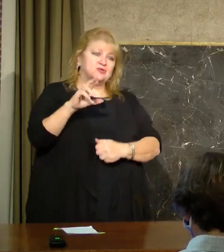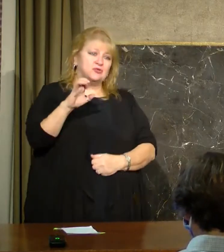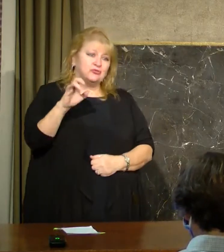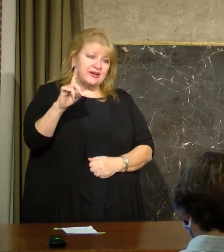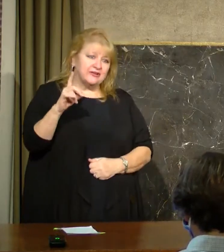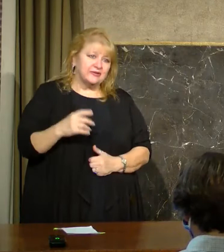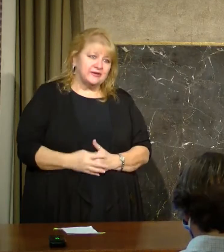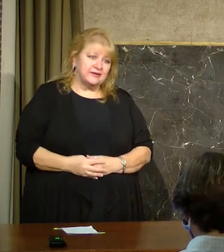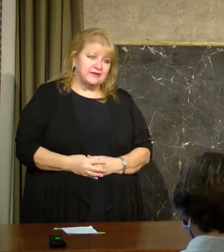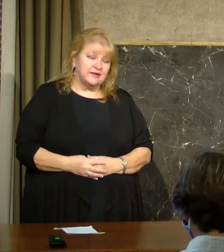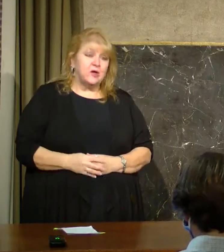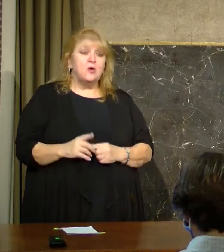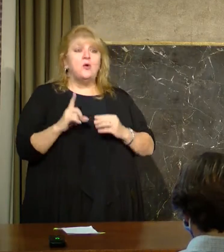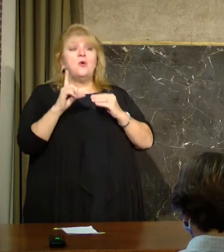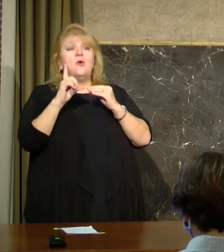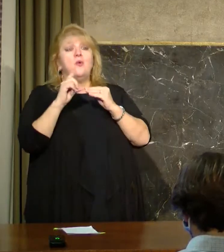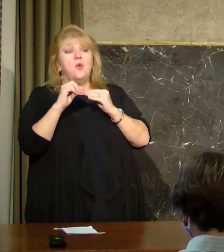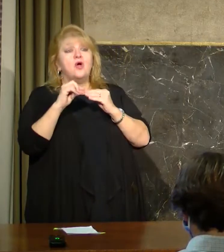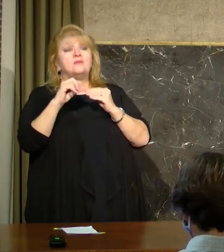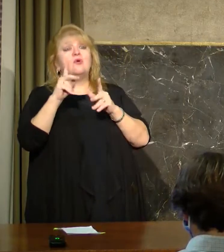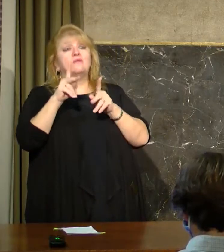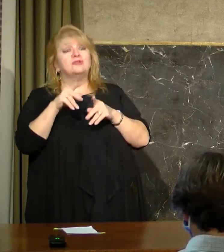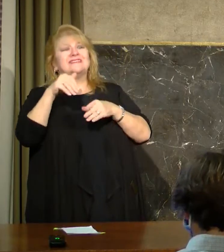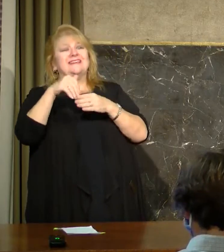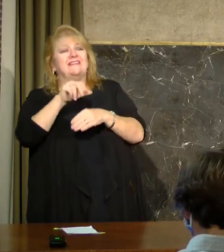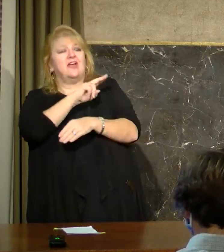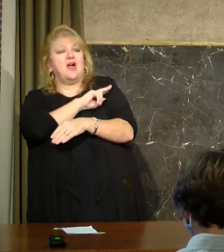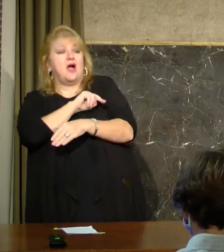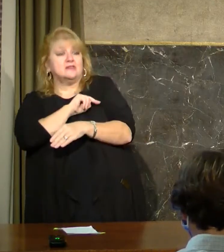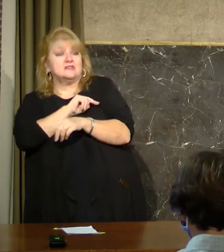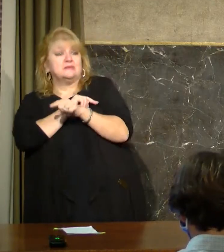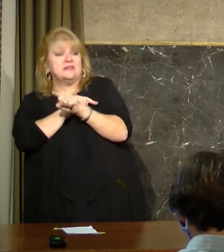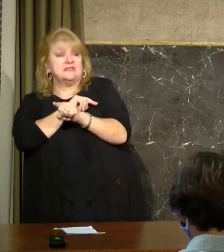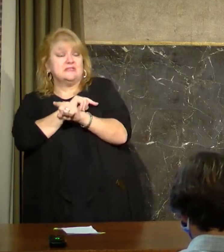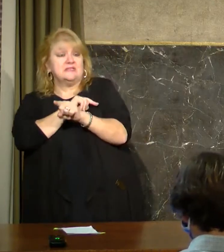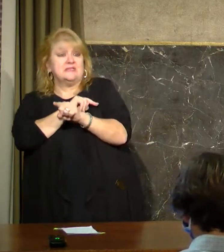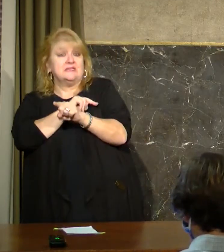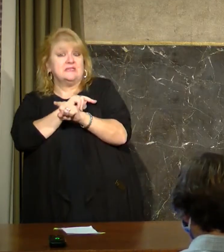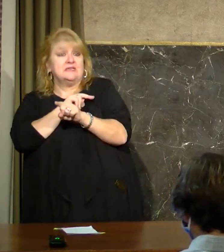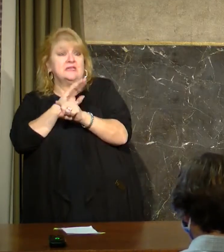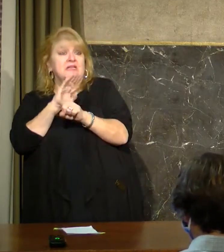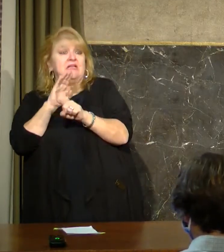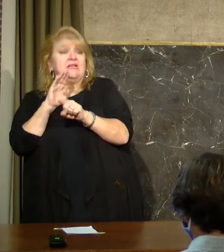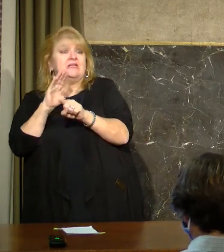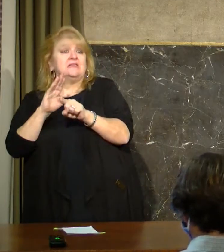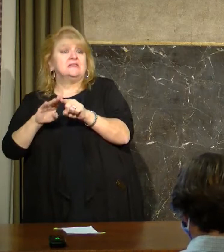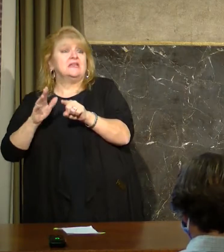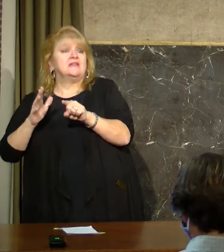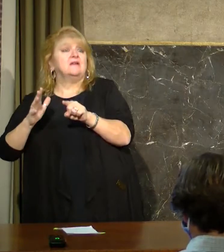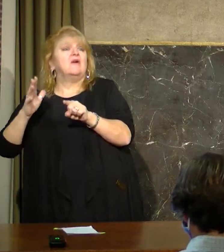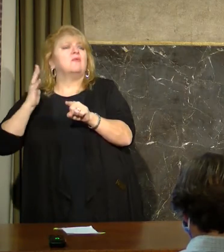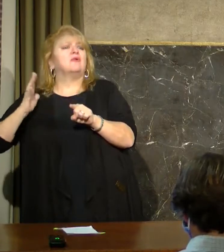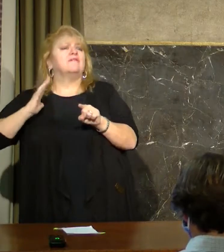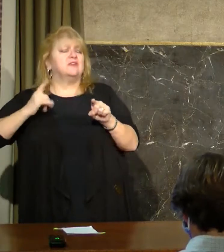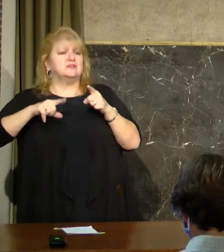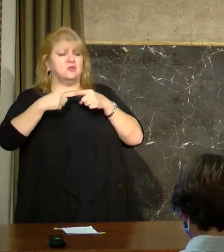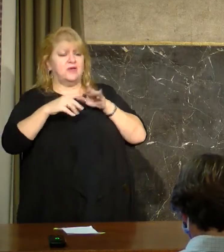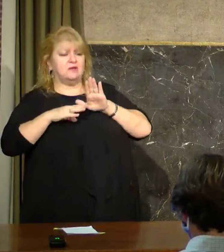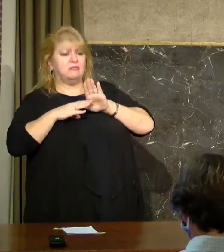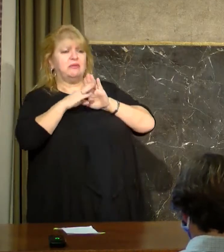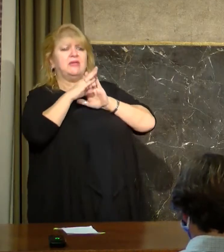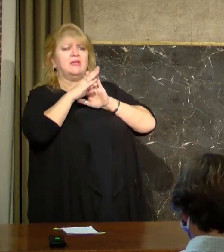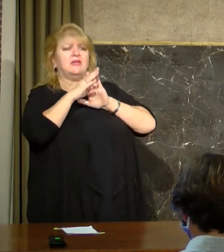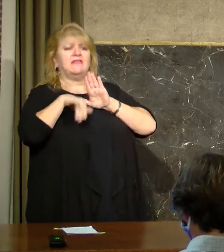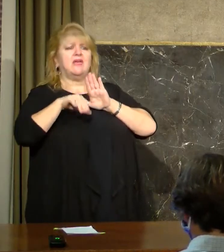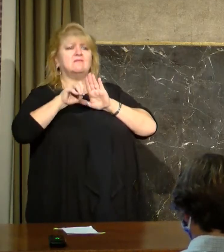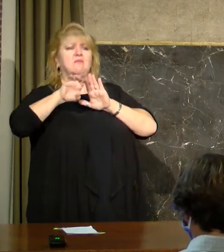actually have one more person in the hospital today than we did at our previous peak during the pandemic, which happened